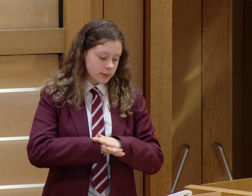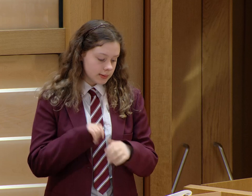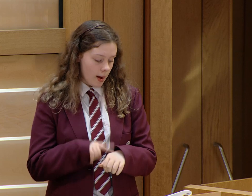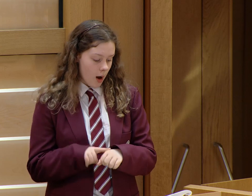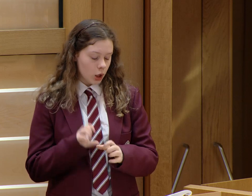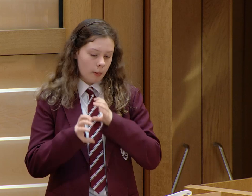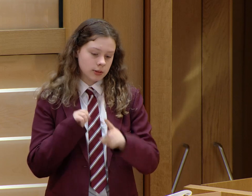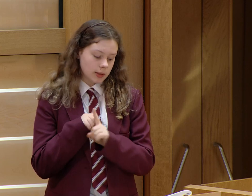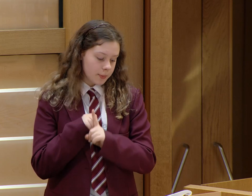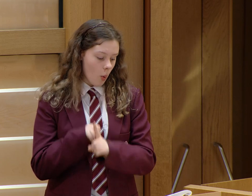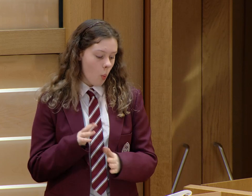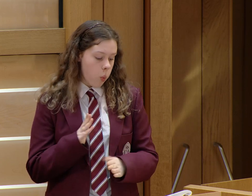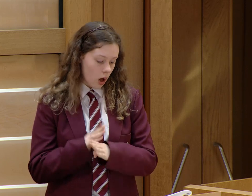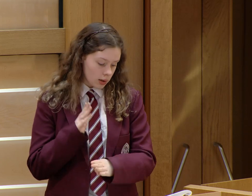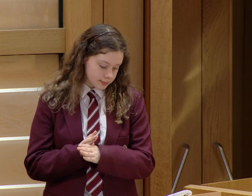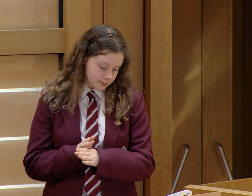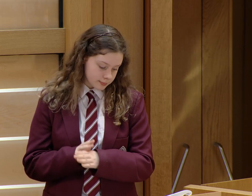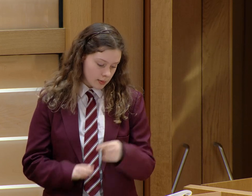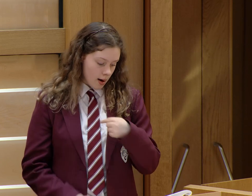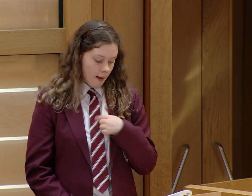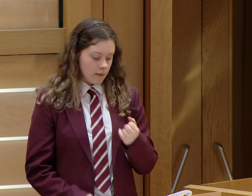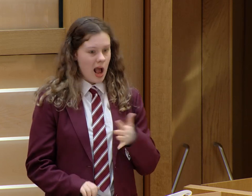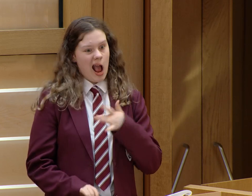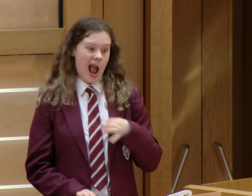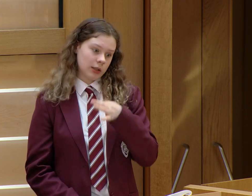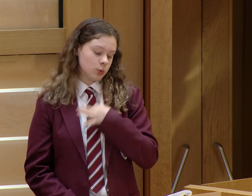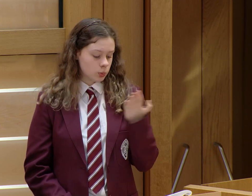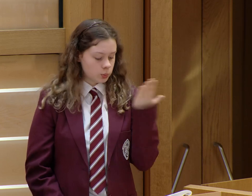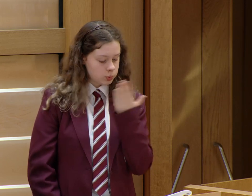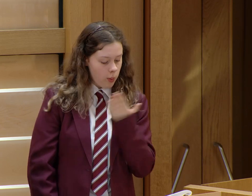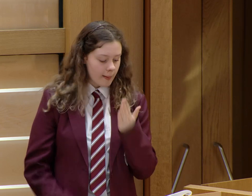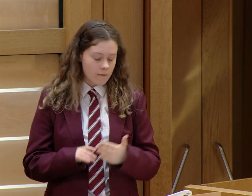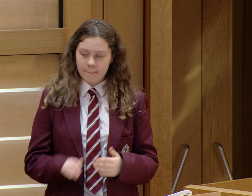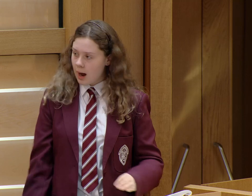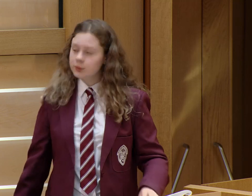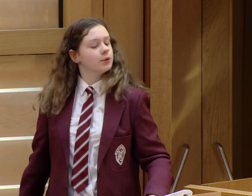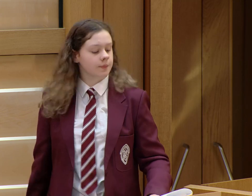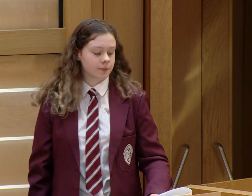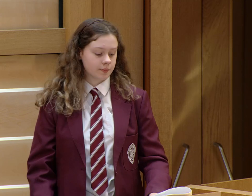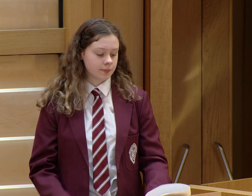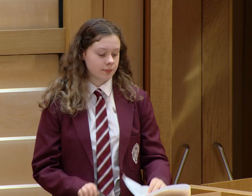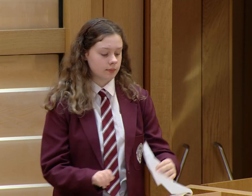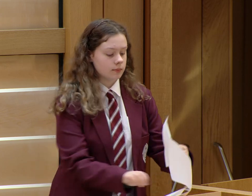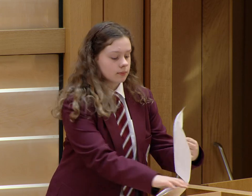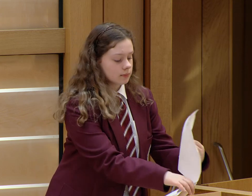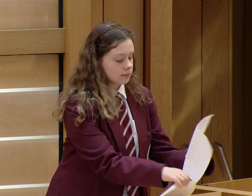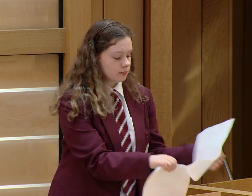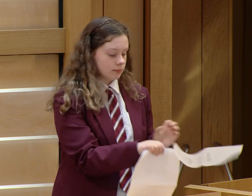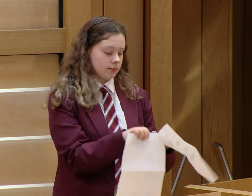I now go to Falkirk High School. And they have full time communication support workers there. And I really enjoy